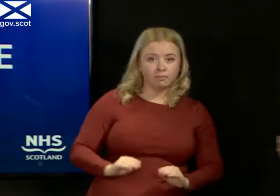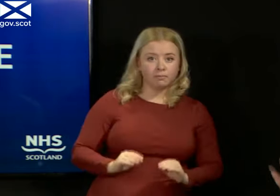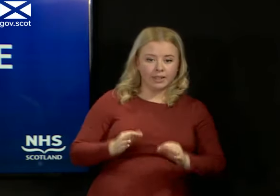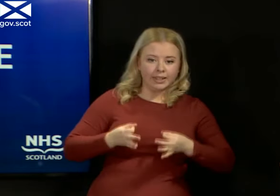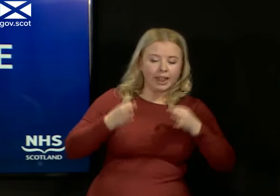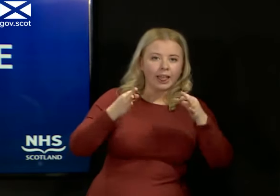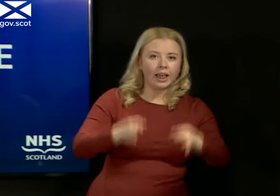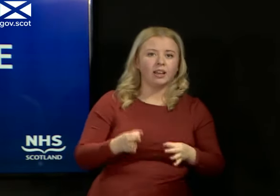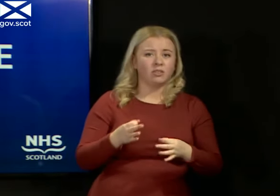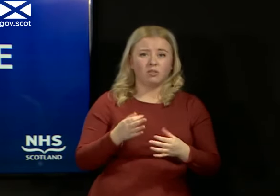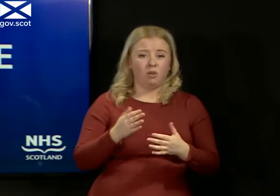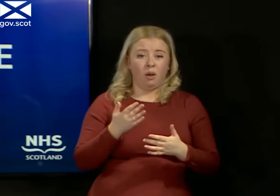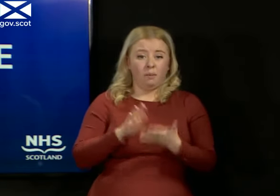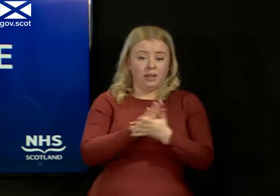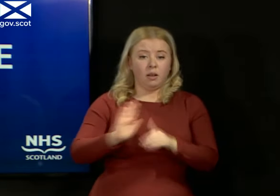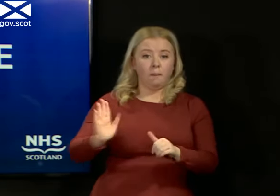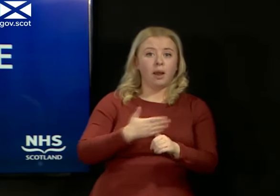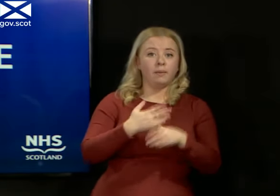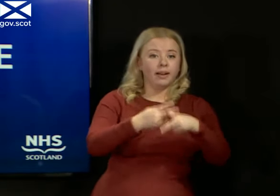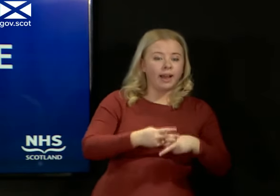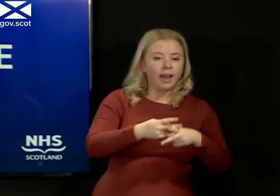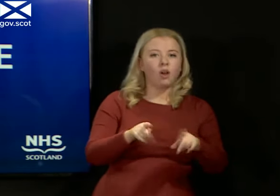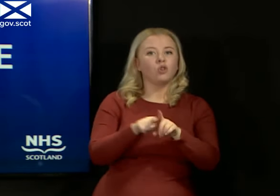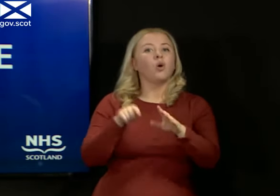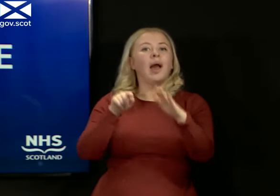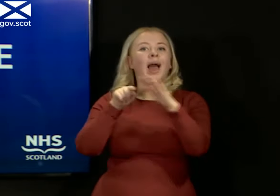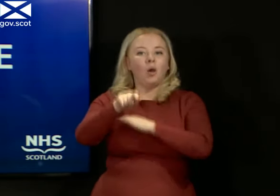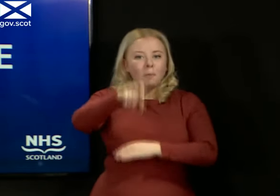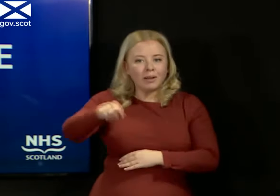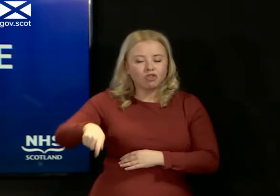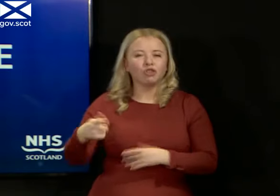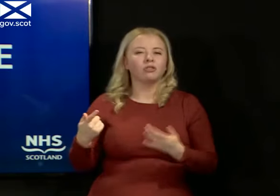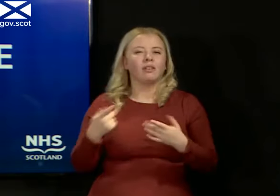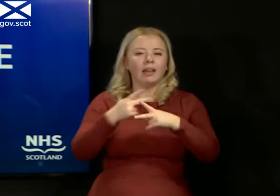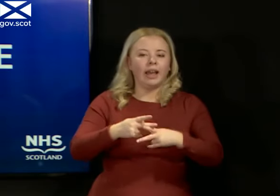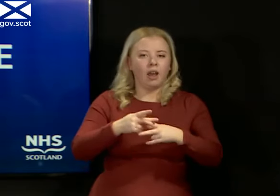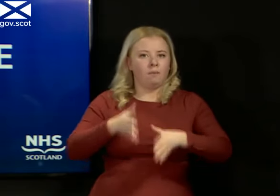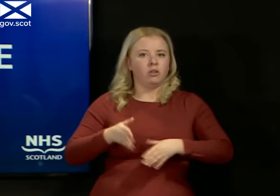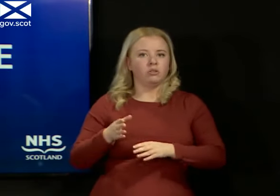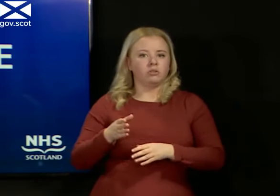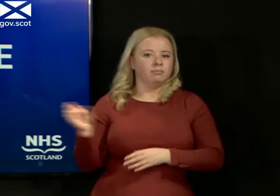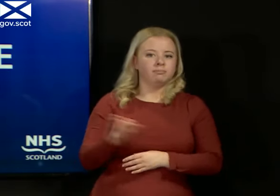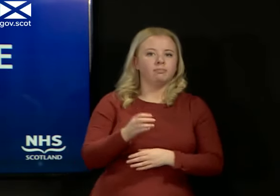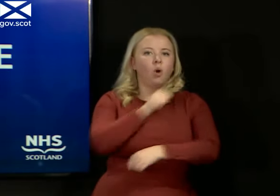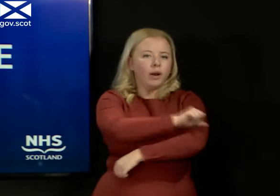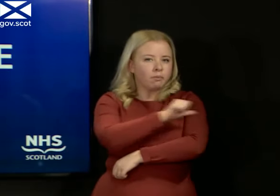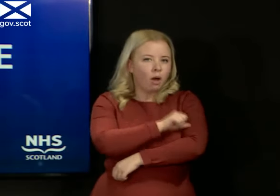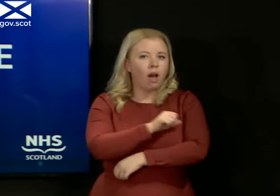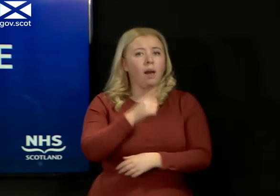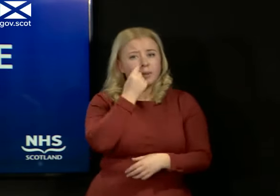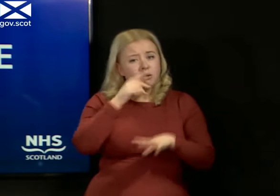care system. So from primary care throughout patients to care that requires hospitalisation that could be